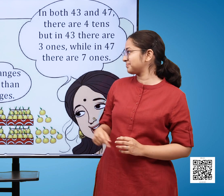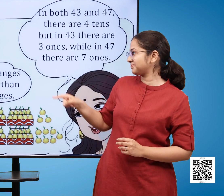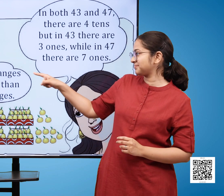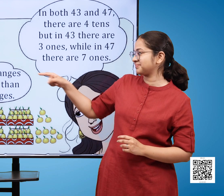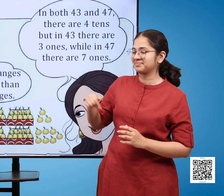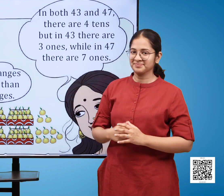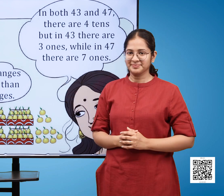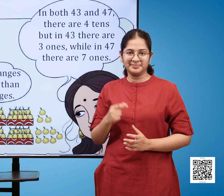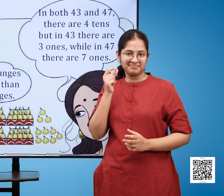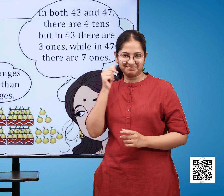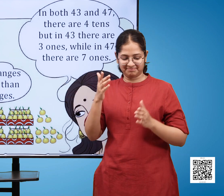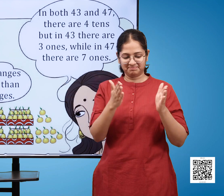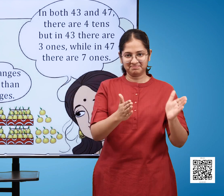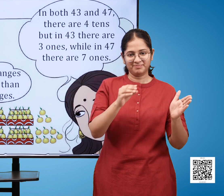now we have an image here